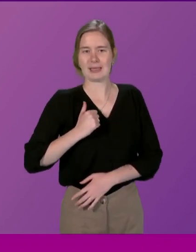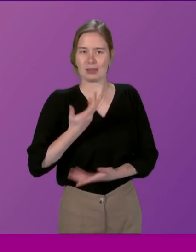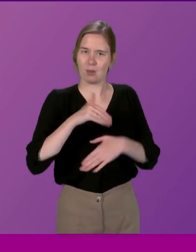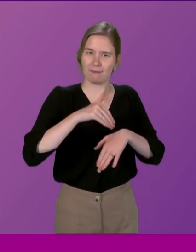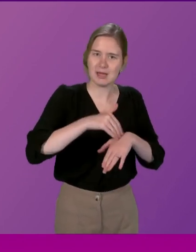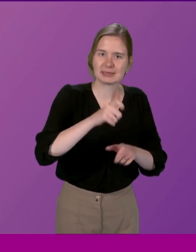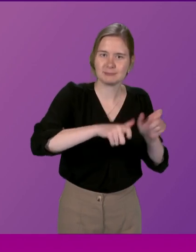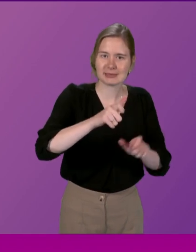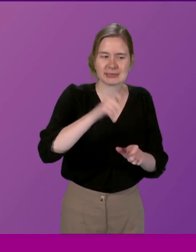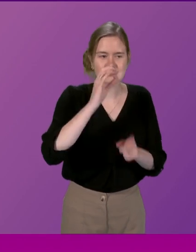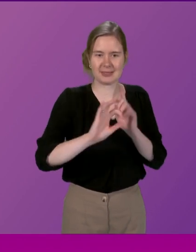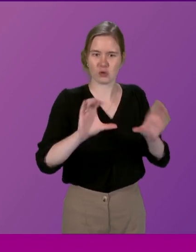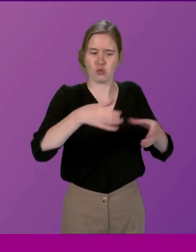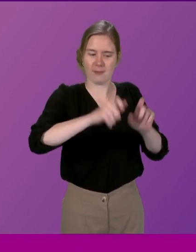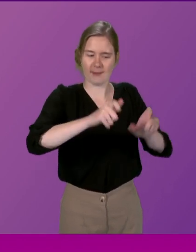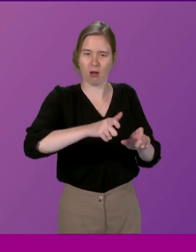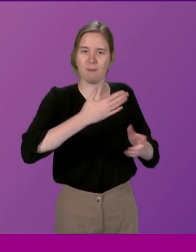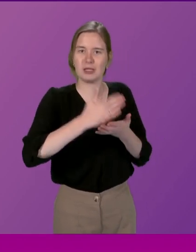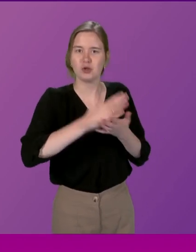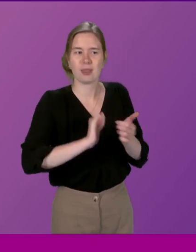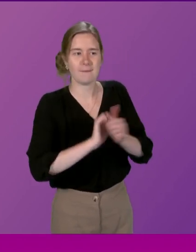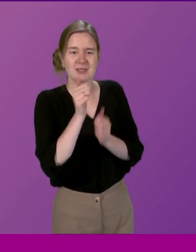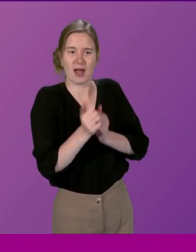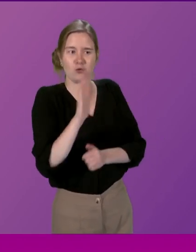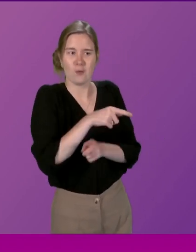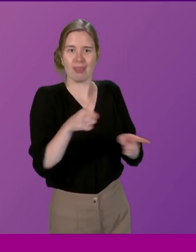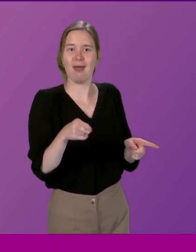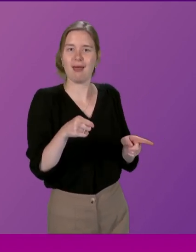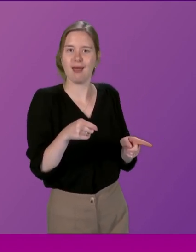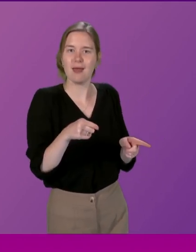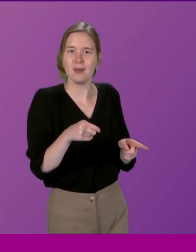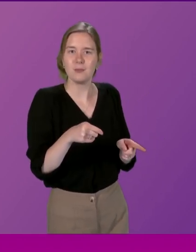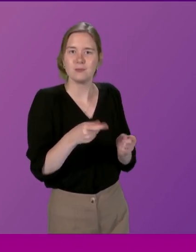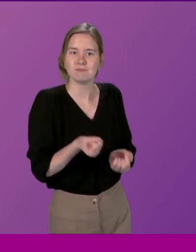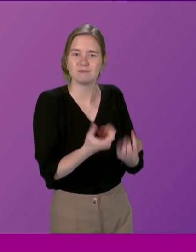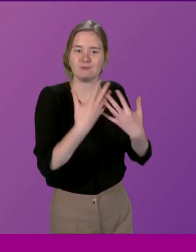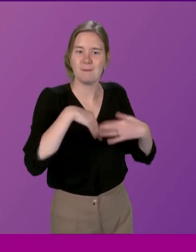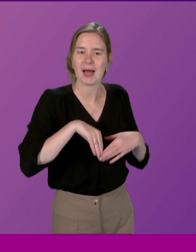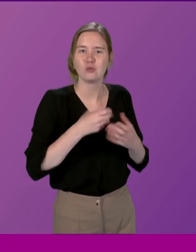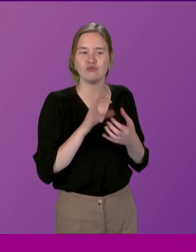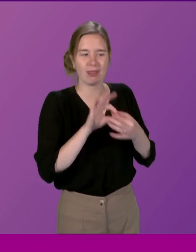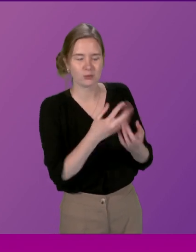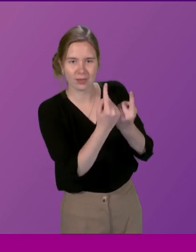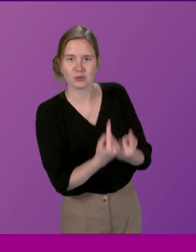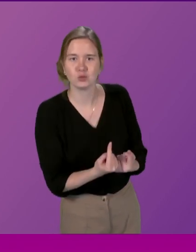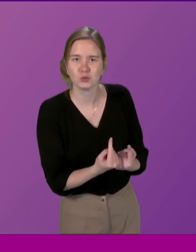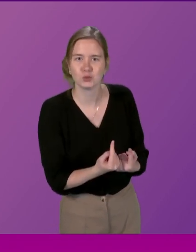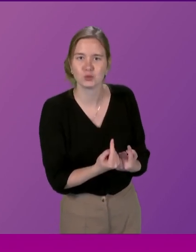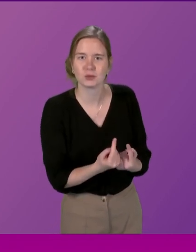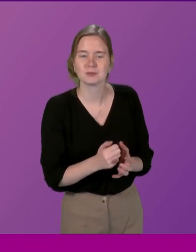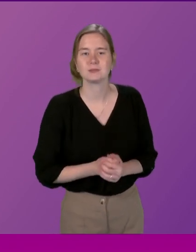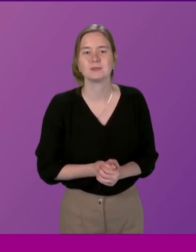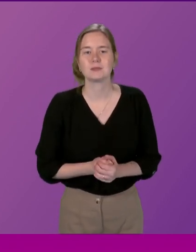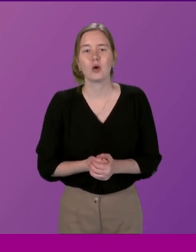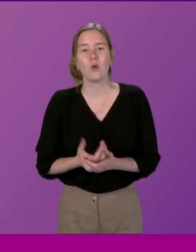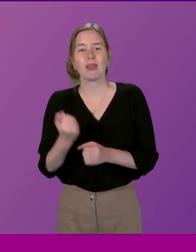affect a certain cohort, and we need to make sure we do get the best value possible from all the citizens' assemblies or, in the government's case, juries,